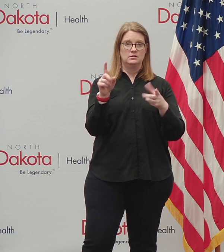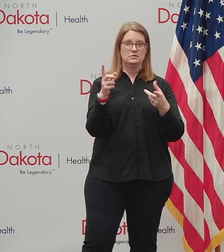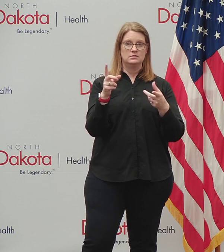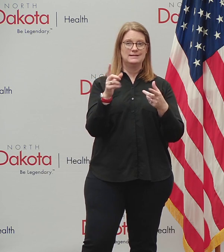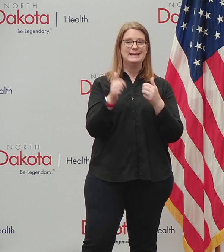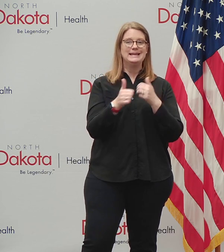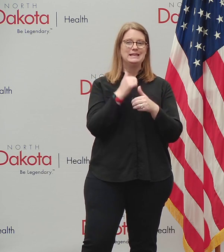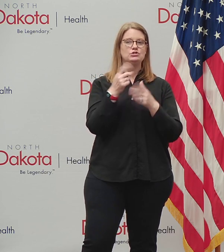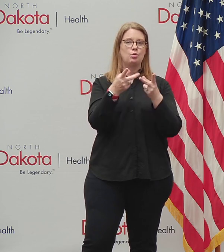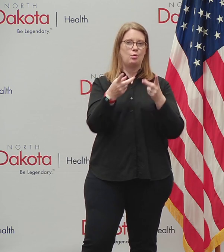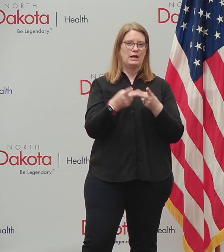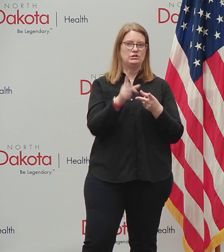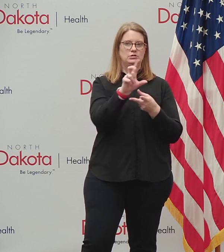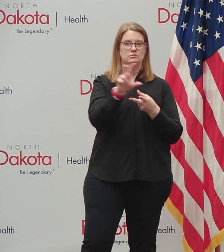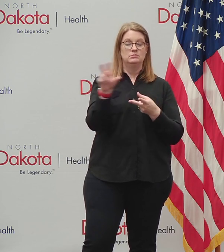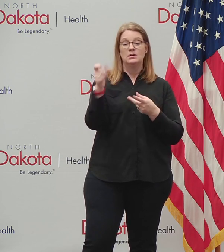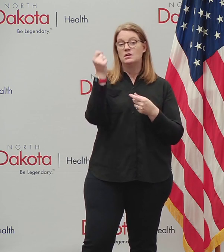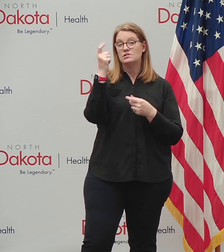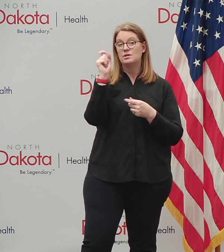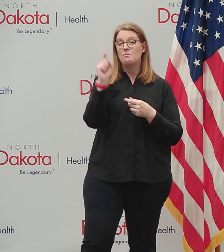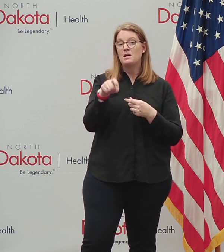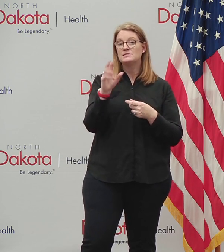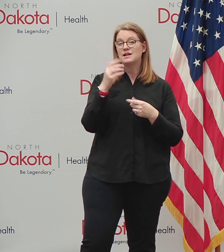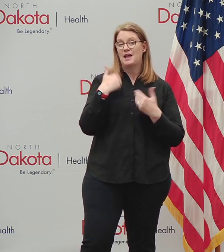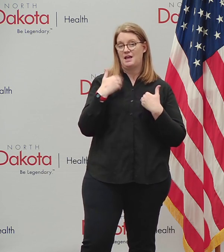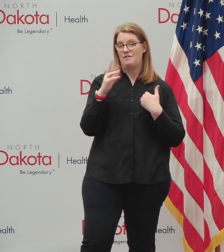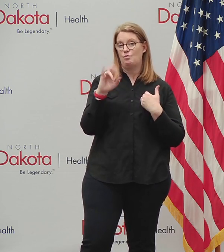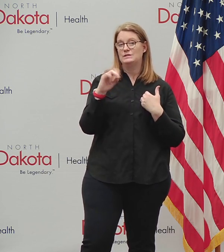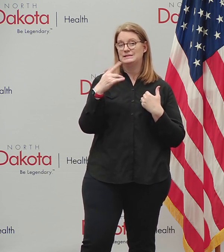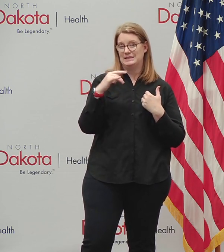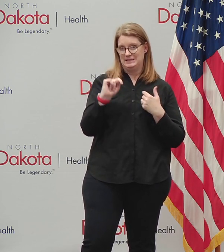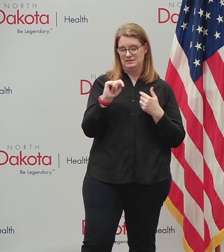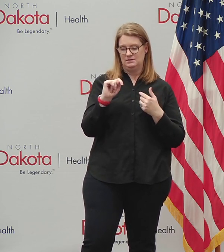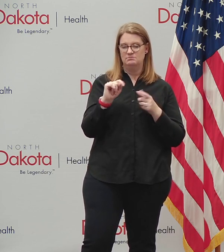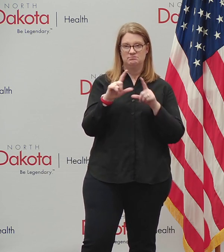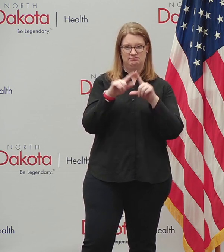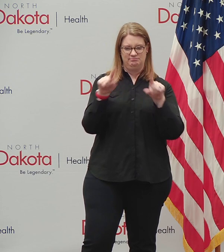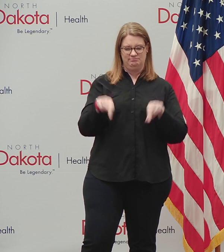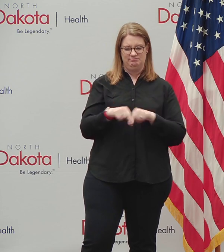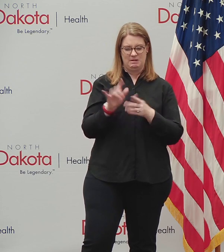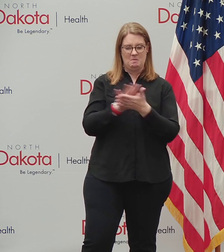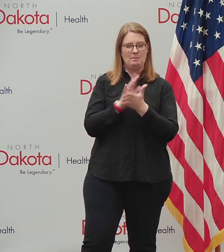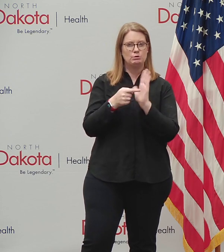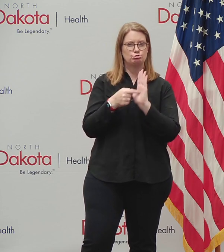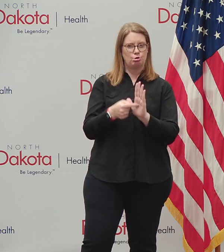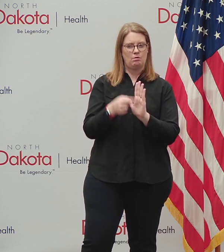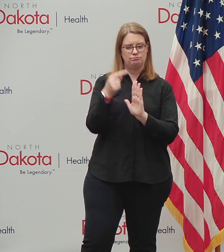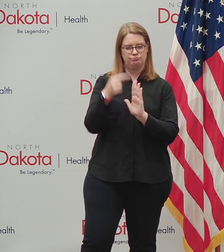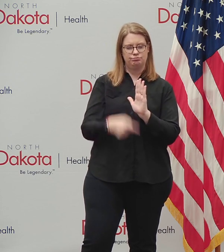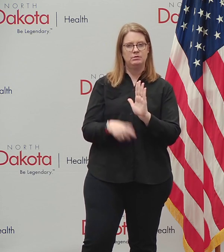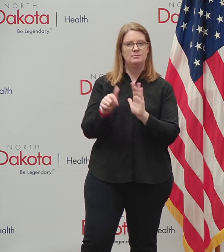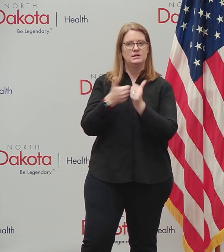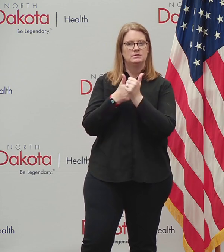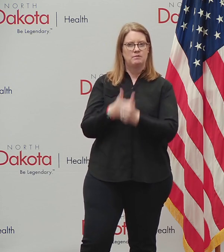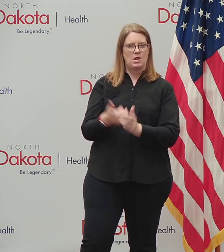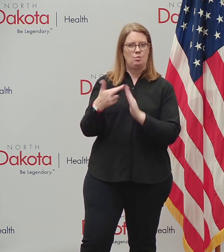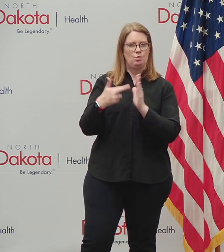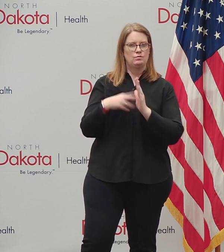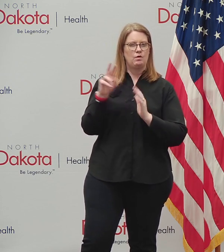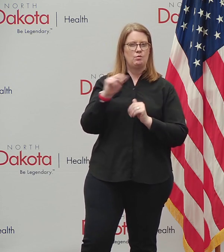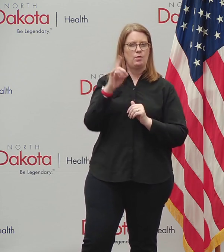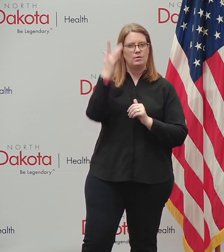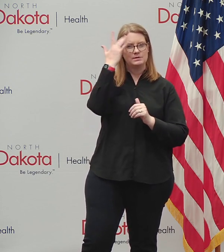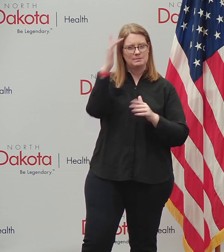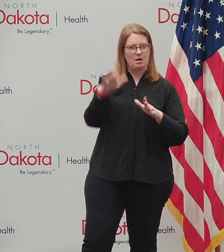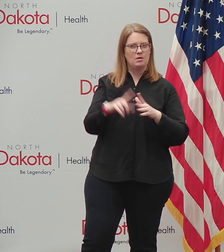location. Receipts are required to comply with the North Dakota Smart Restart protocols, meaning, again, that if you're going to